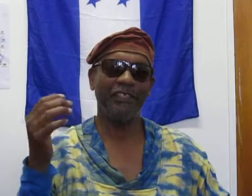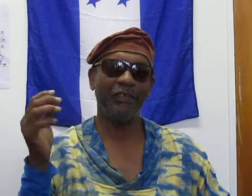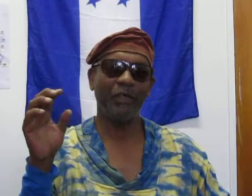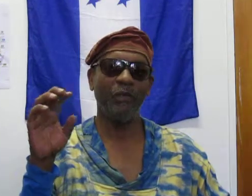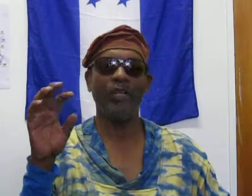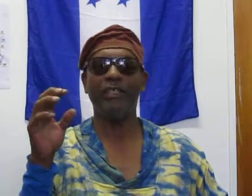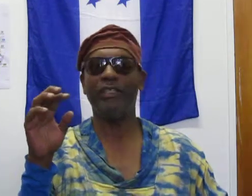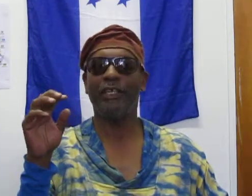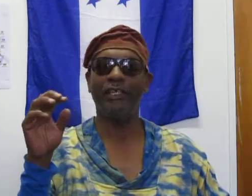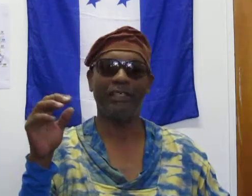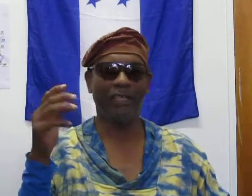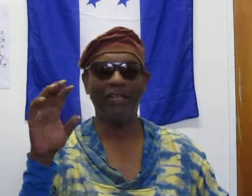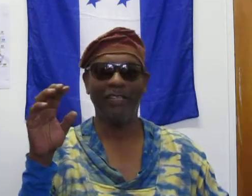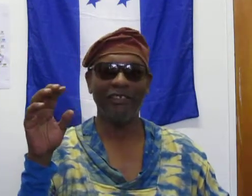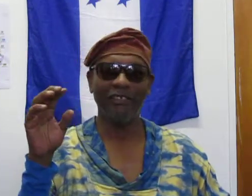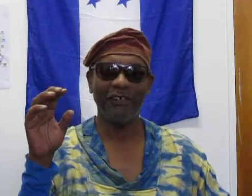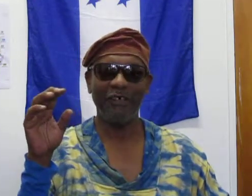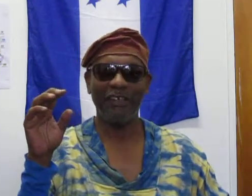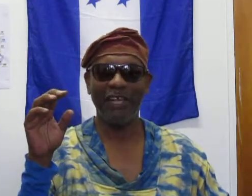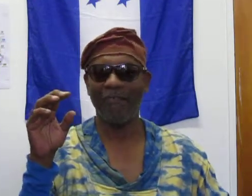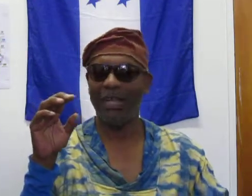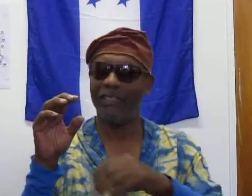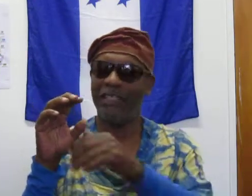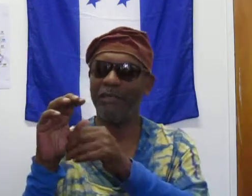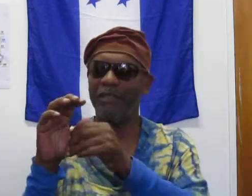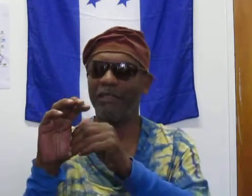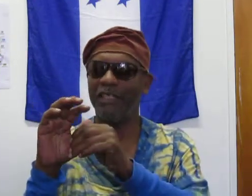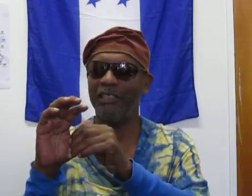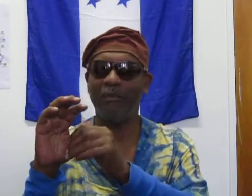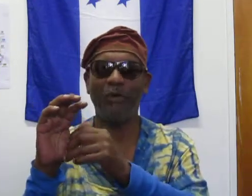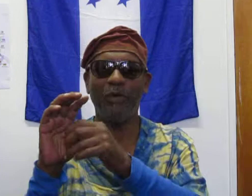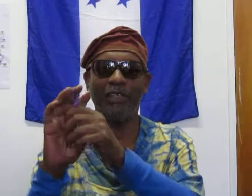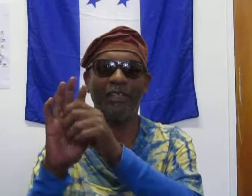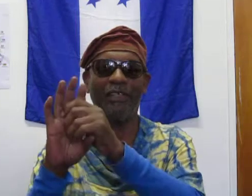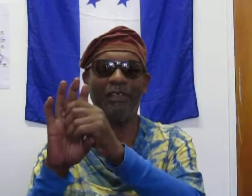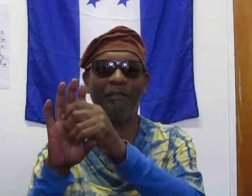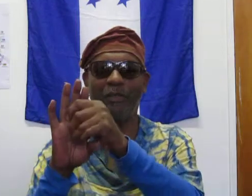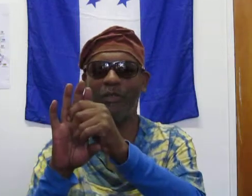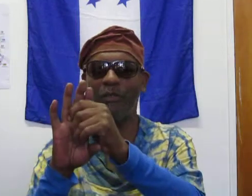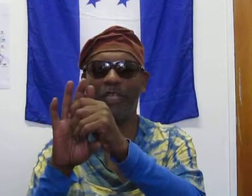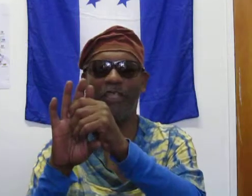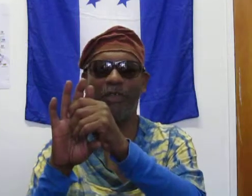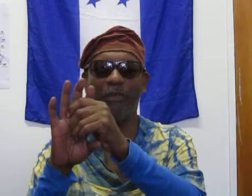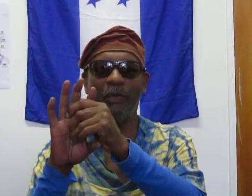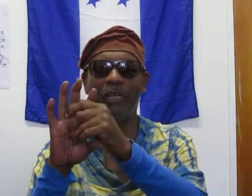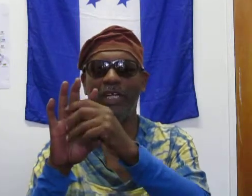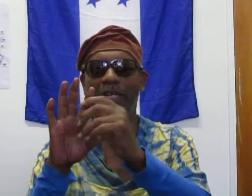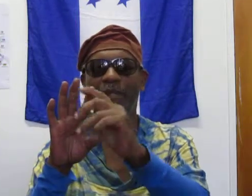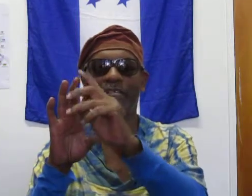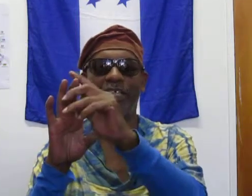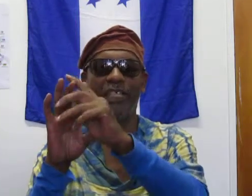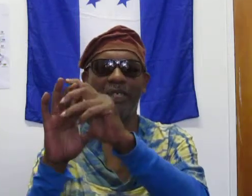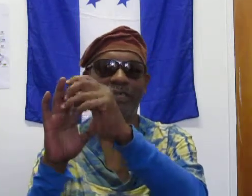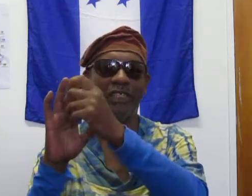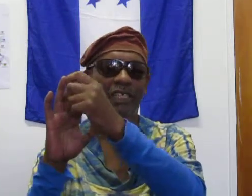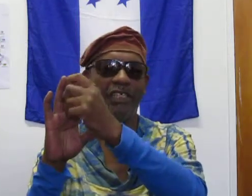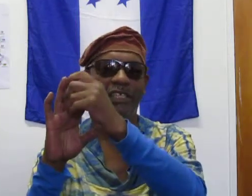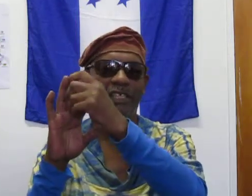is sort of weirdly, uh, exciting, you know, as academia gets on board, and, and social media gets on board, and we can change some of these legislative